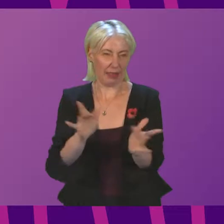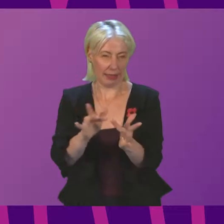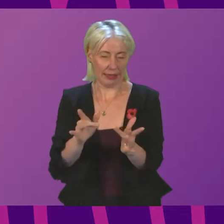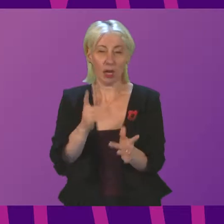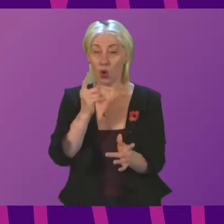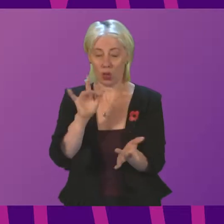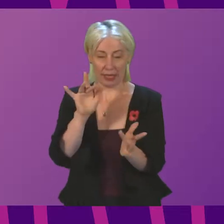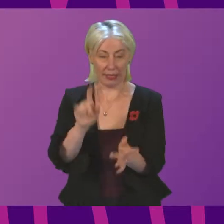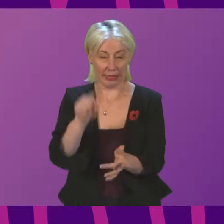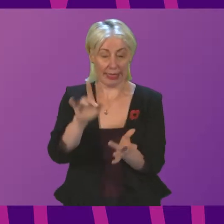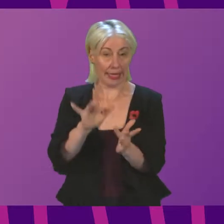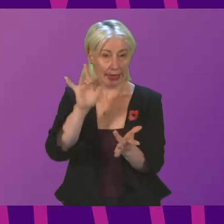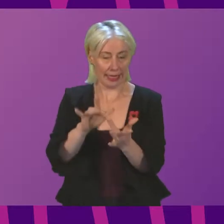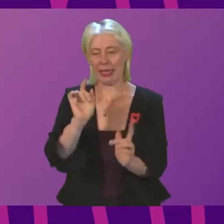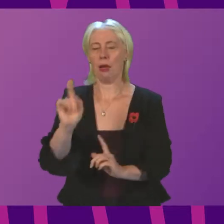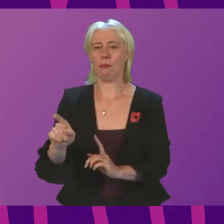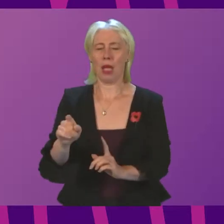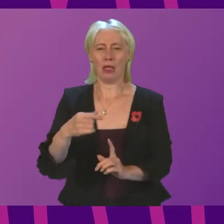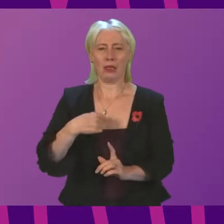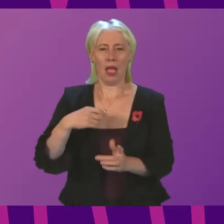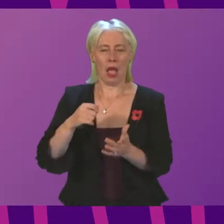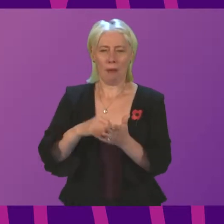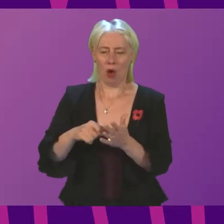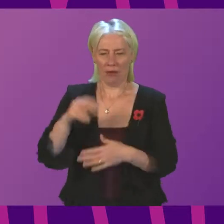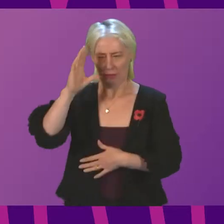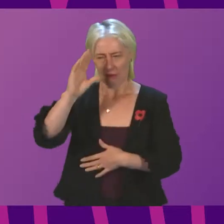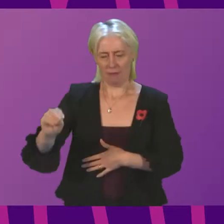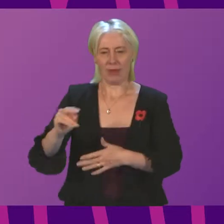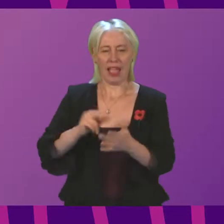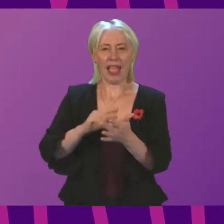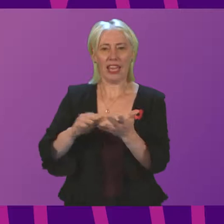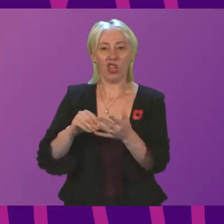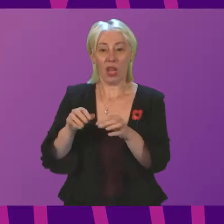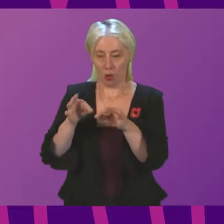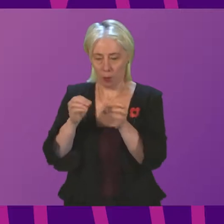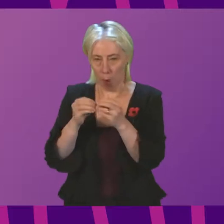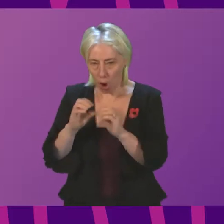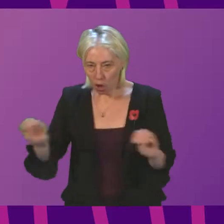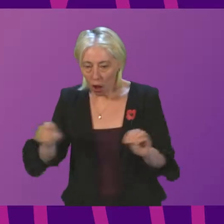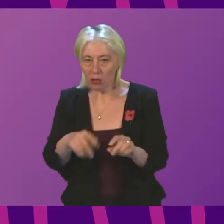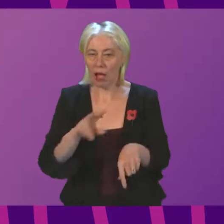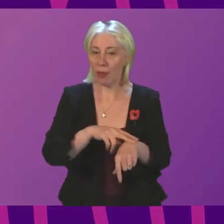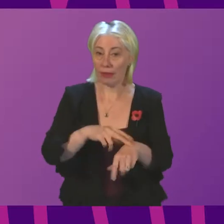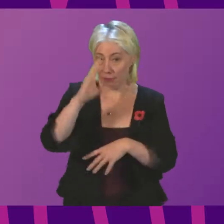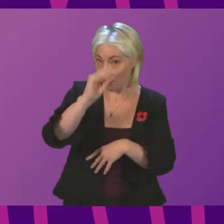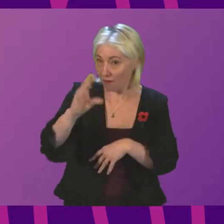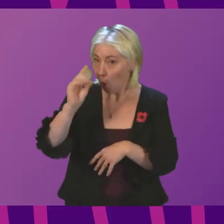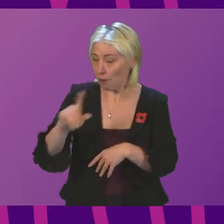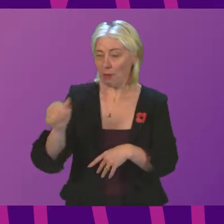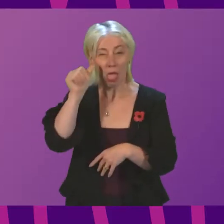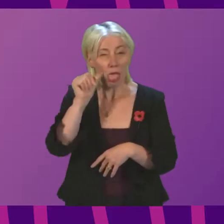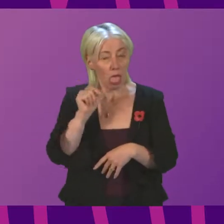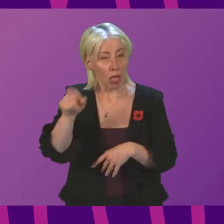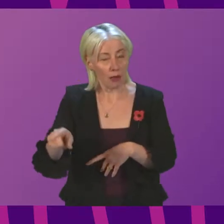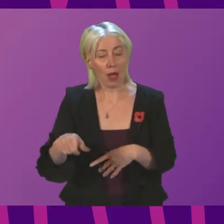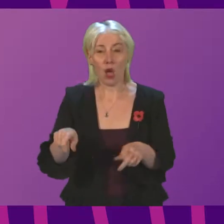click on the link, but since my office advised NHS borders and the police, there have been further instances. Can I ask what the Scottish government is doing to